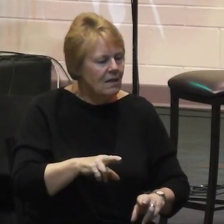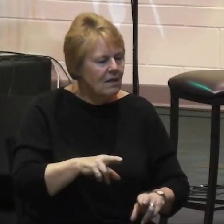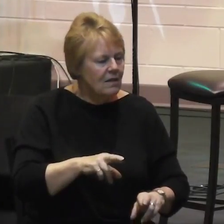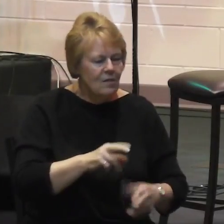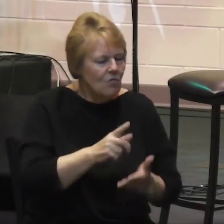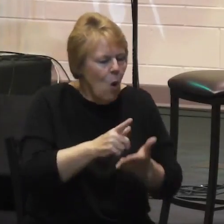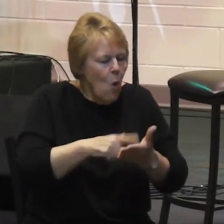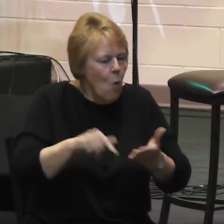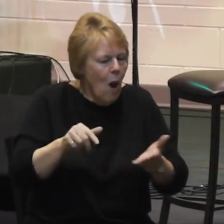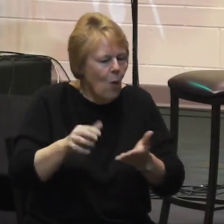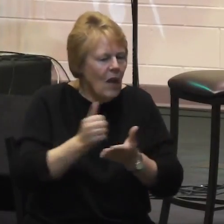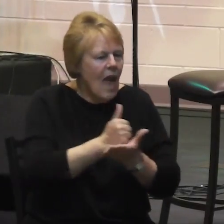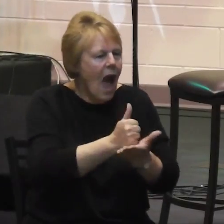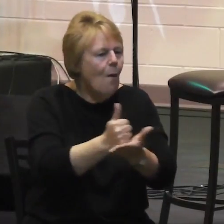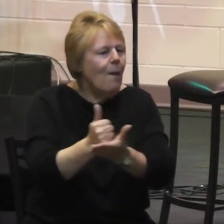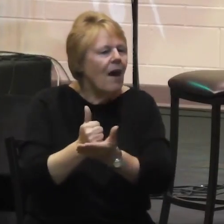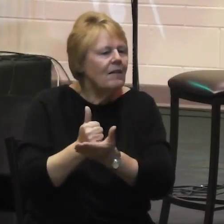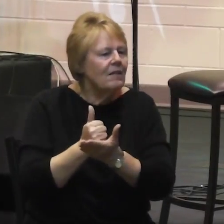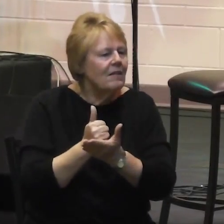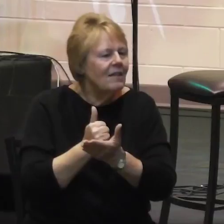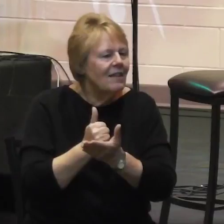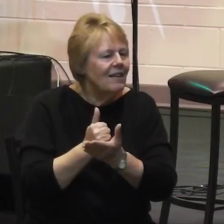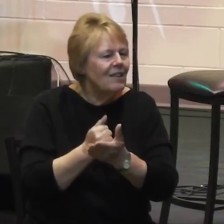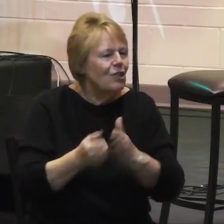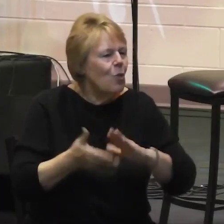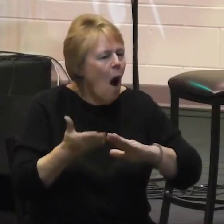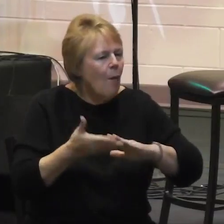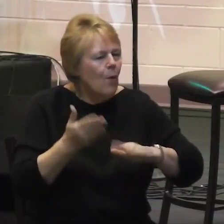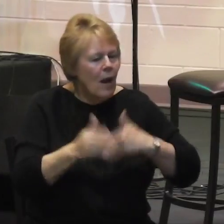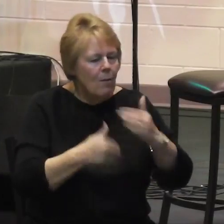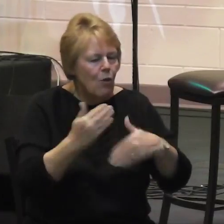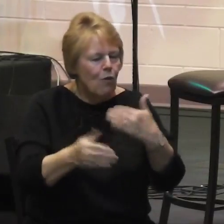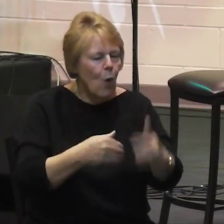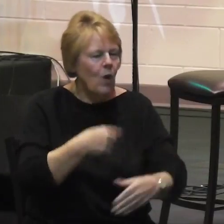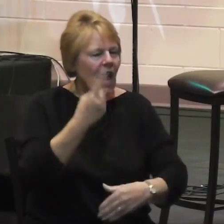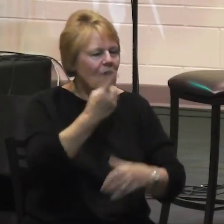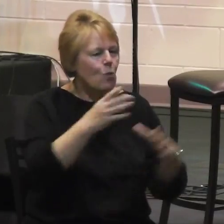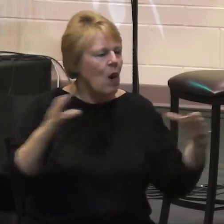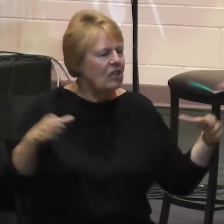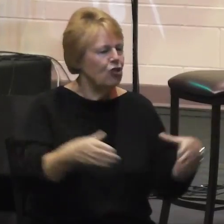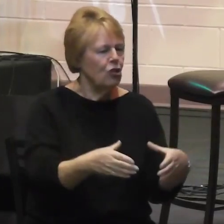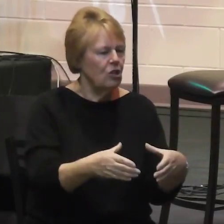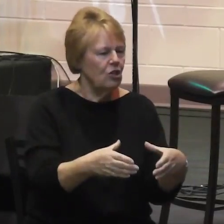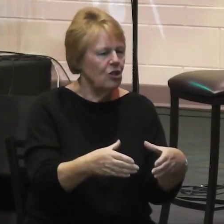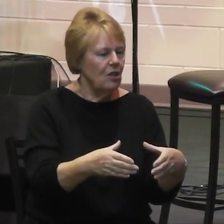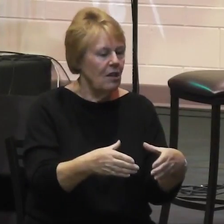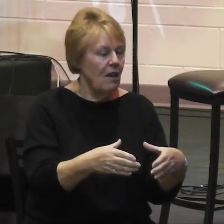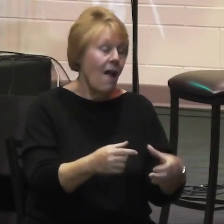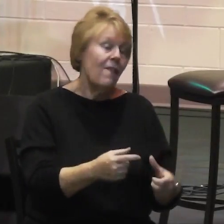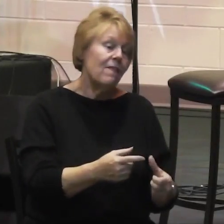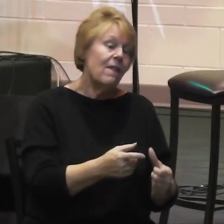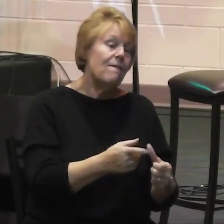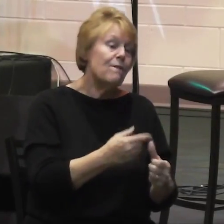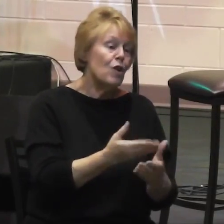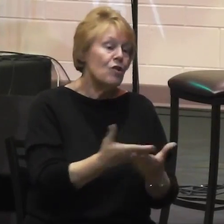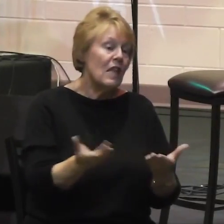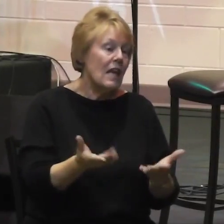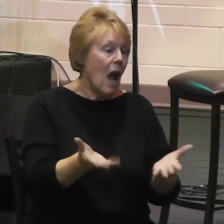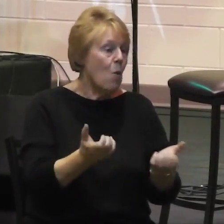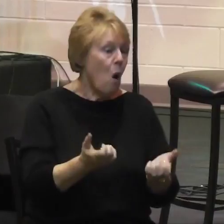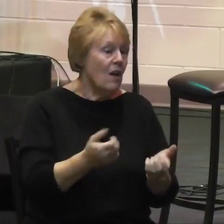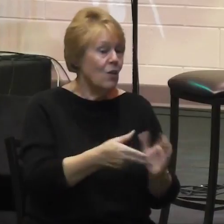help us to operate as one church? The first thing that I want to highlight is